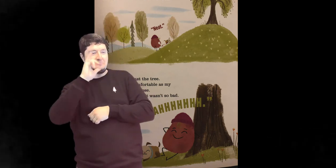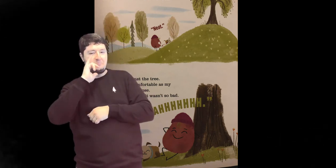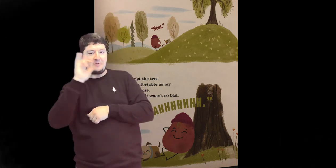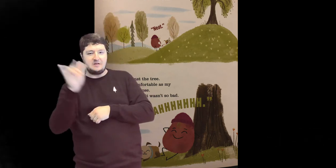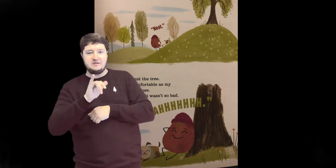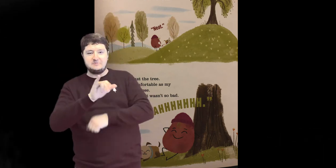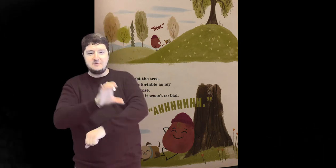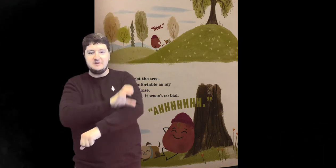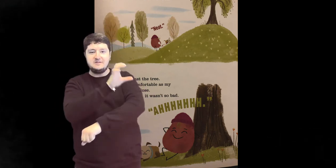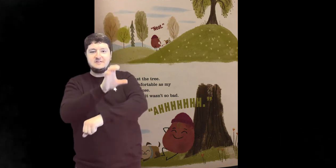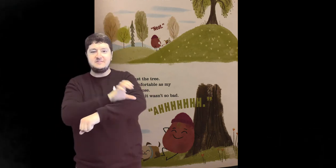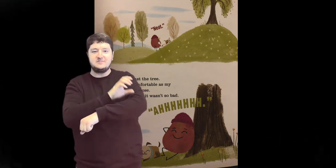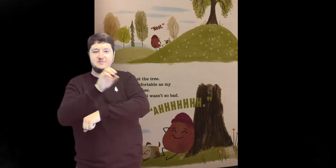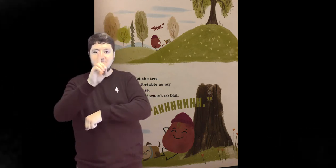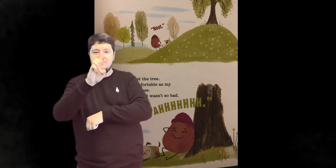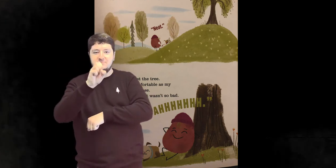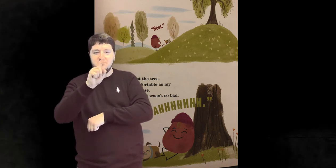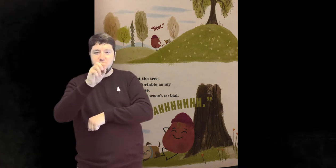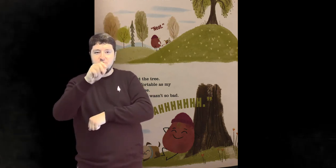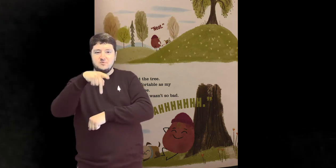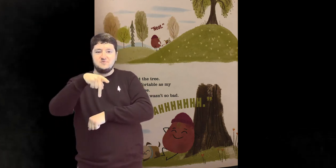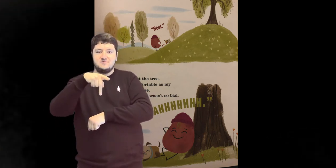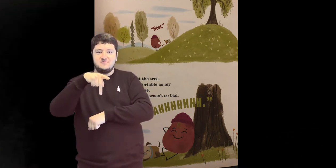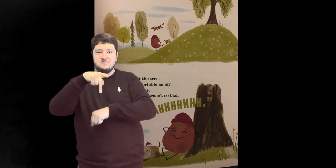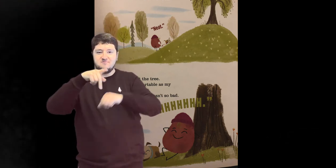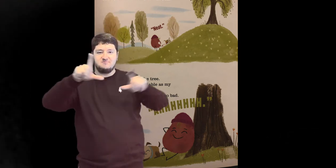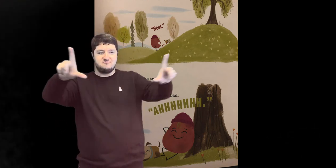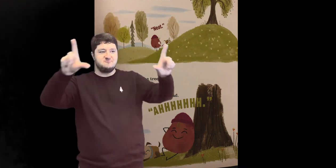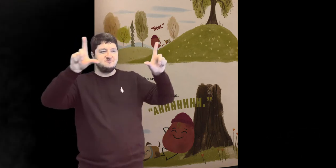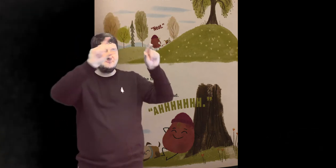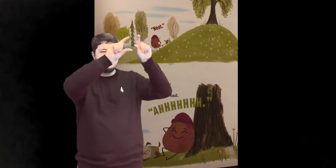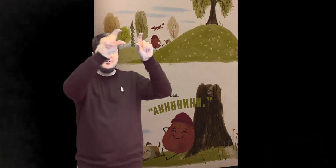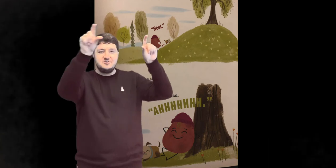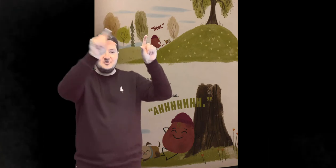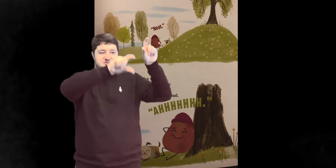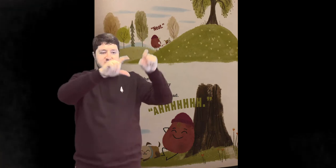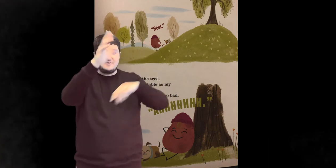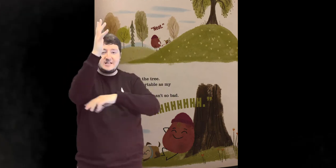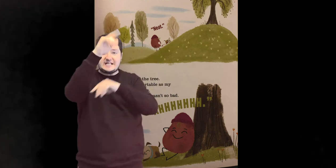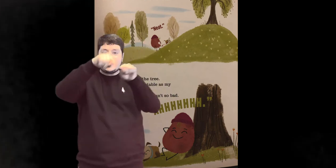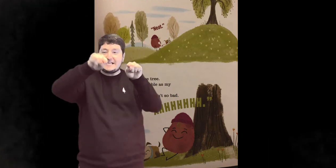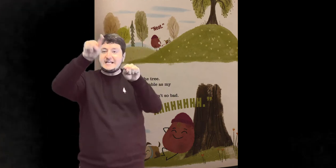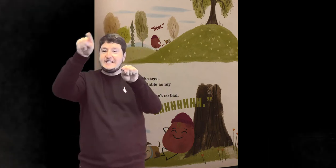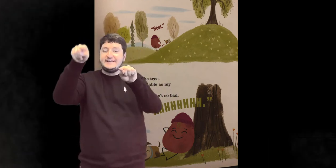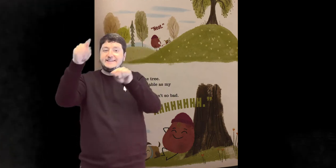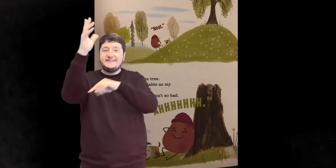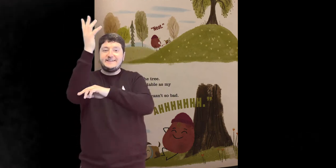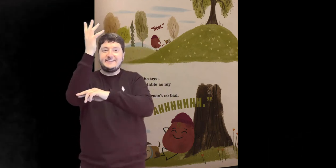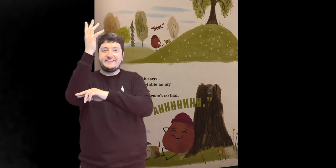It looked like a desktop background Only it was real Neat